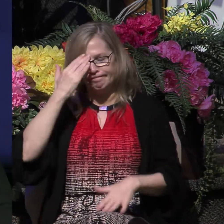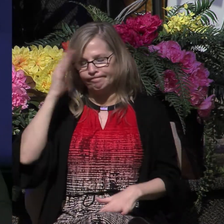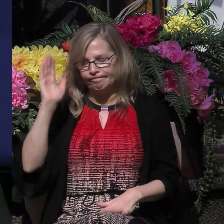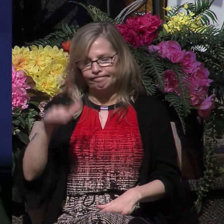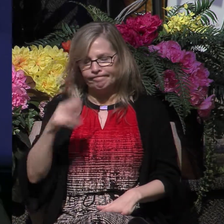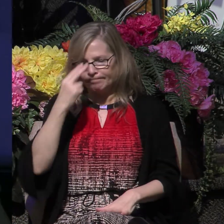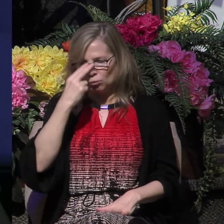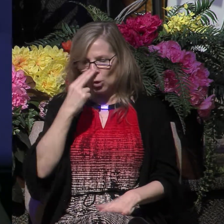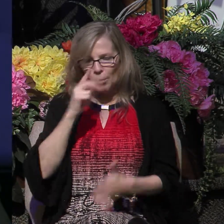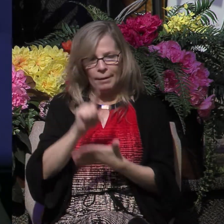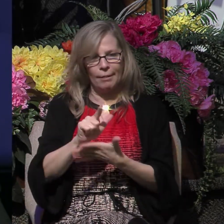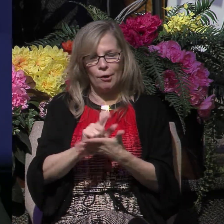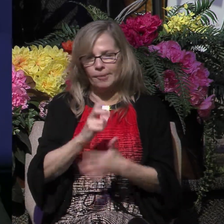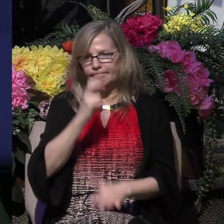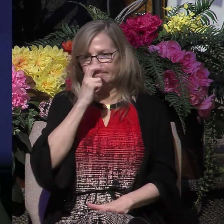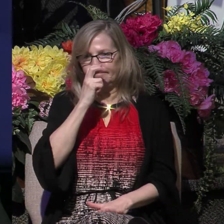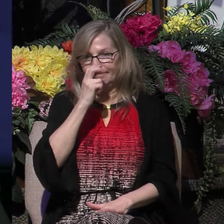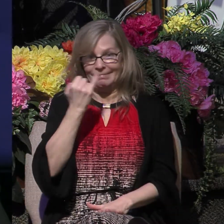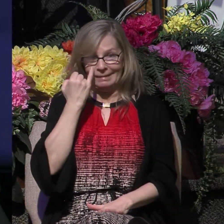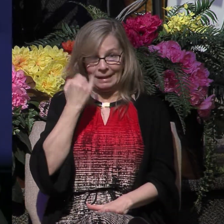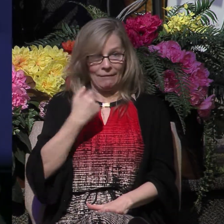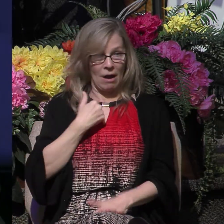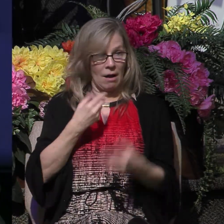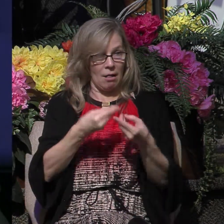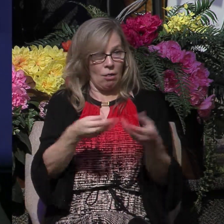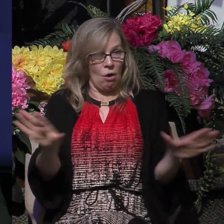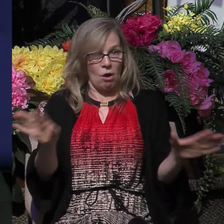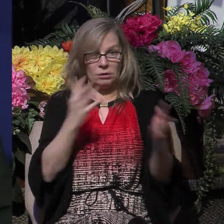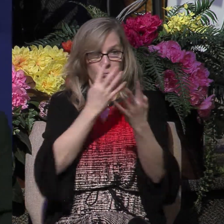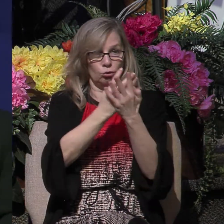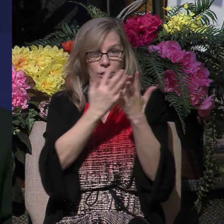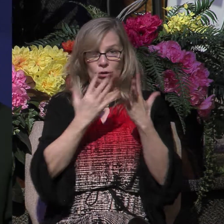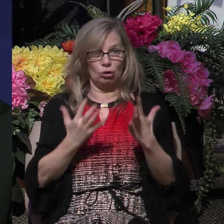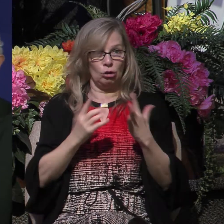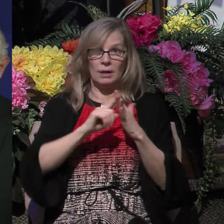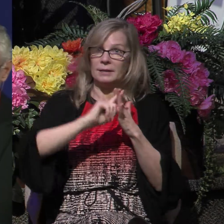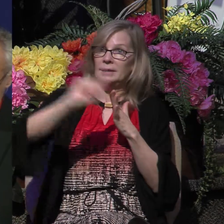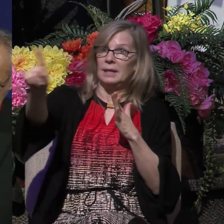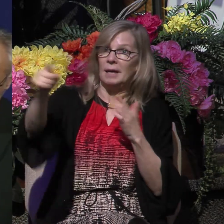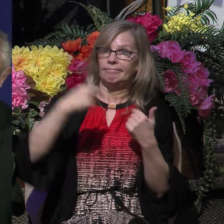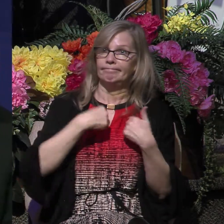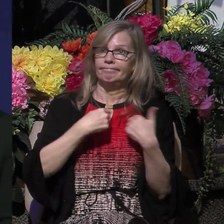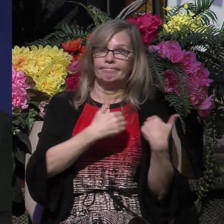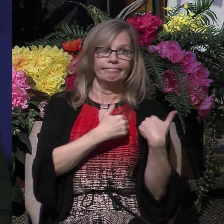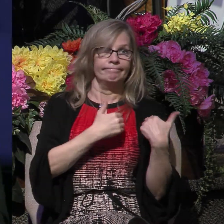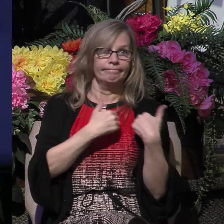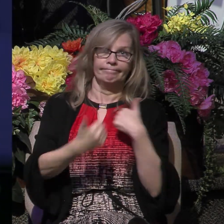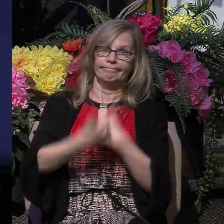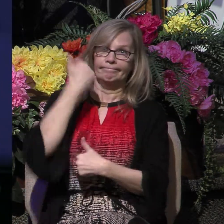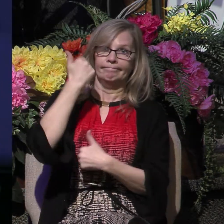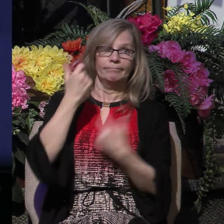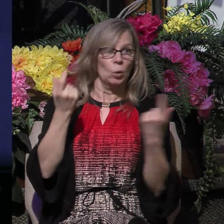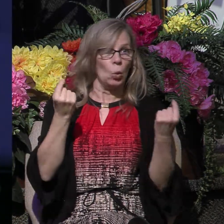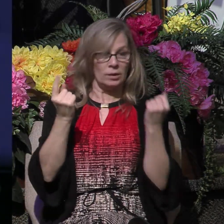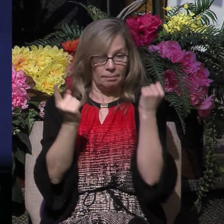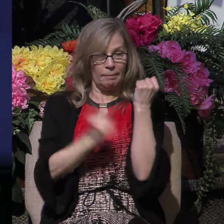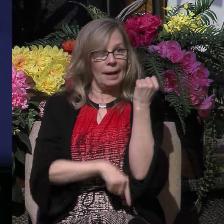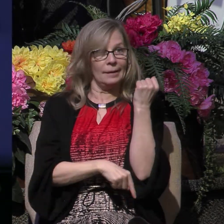law required that any jailer who lost a prisoner be held responsible for that loss, and that the penalty for allowing a prisoner to escape